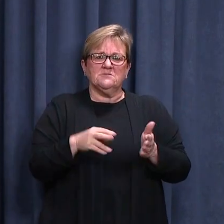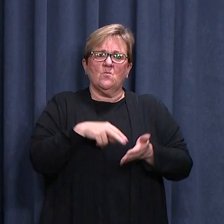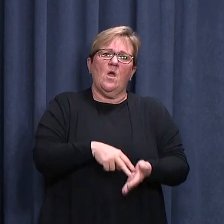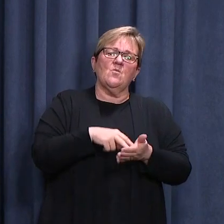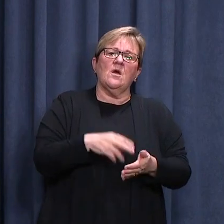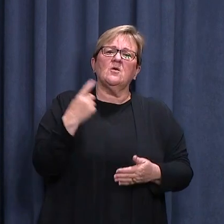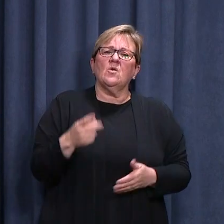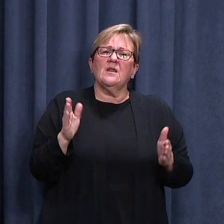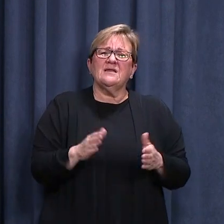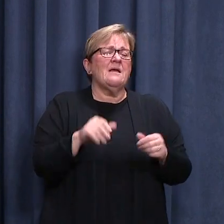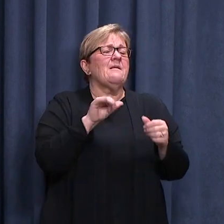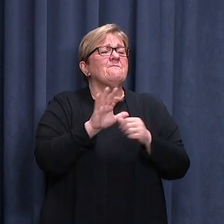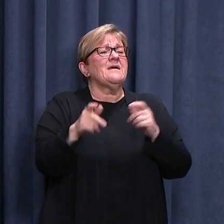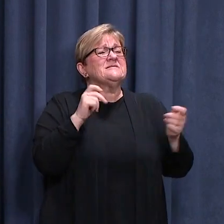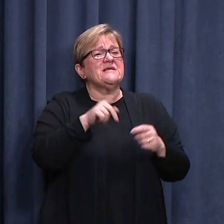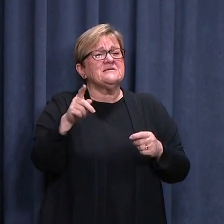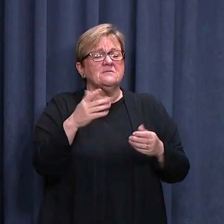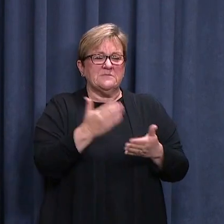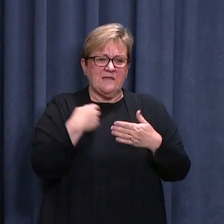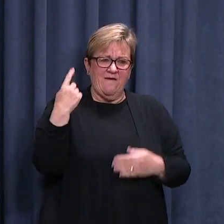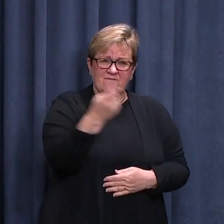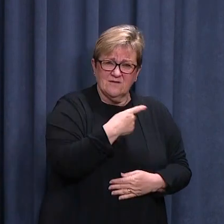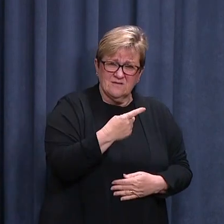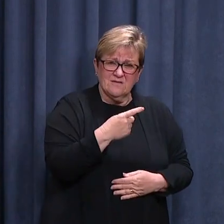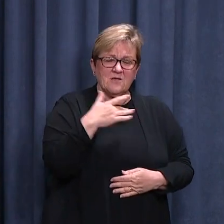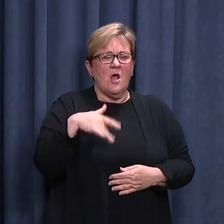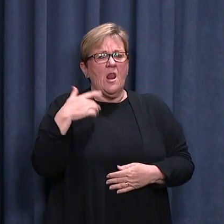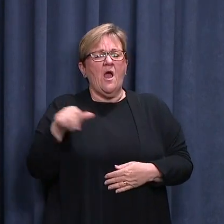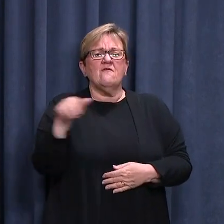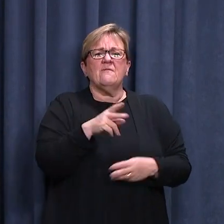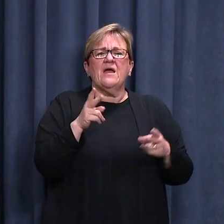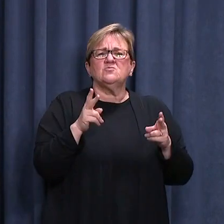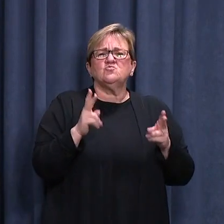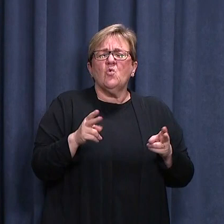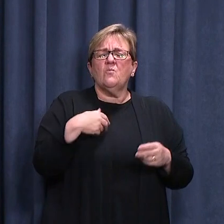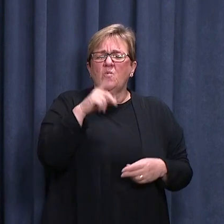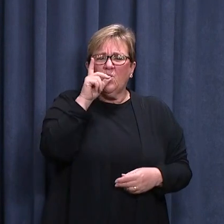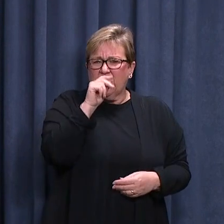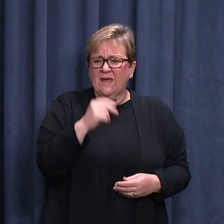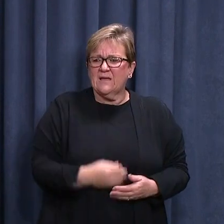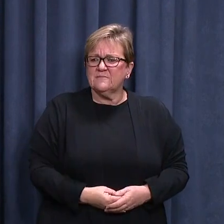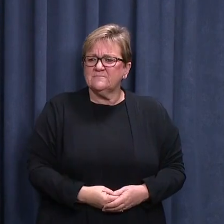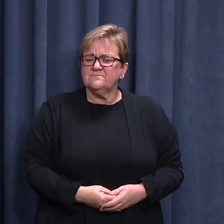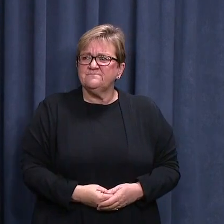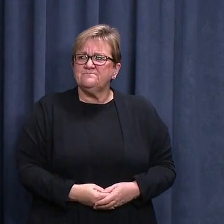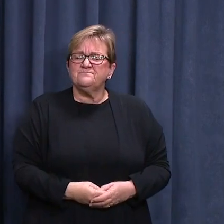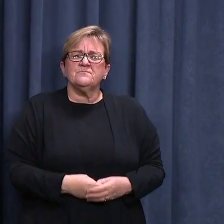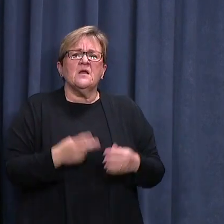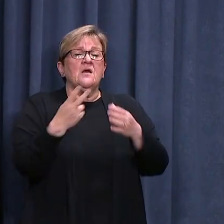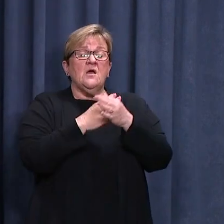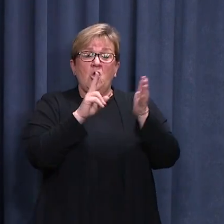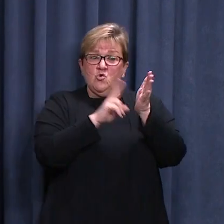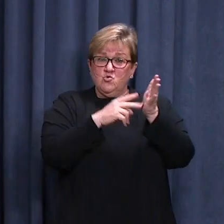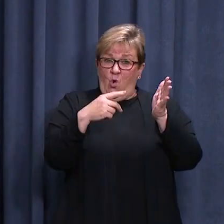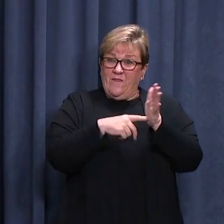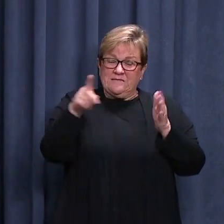Getting tested is one of the best ways to keep each other safe and get life back to normal as soon as possible. With regards to the Northern